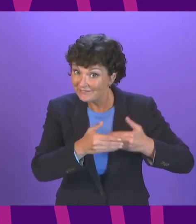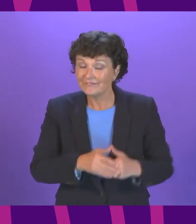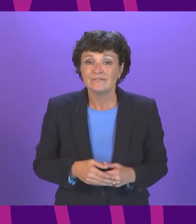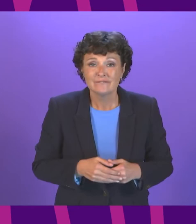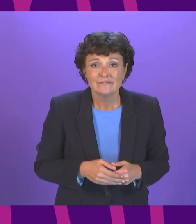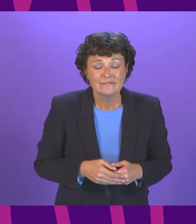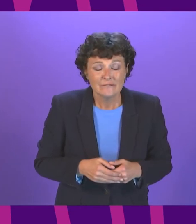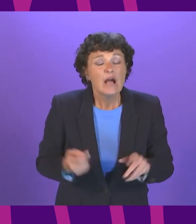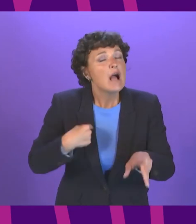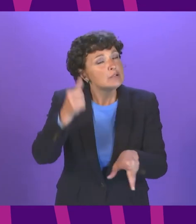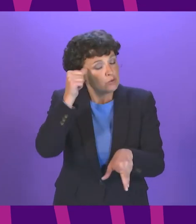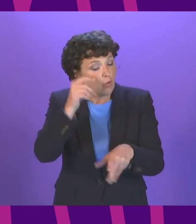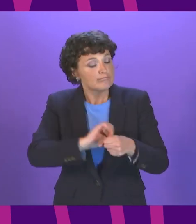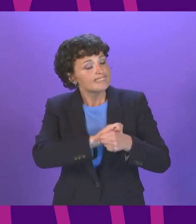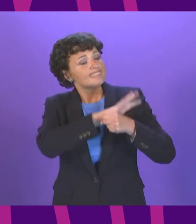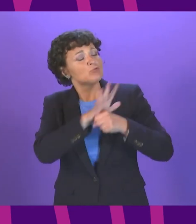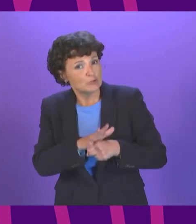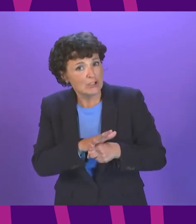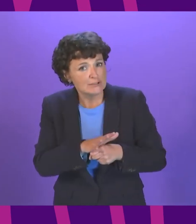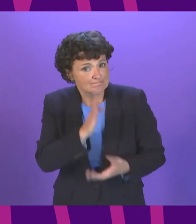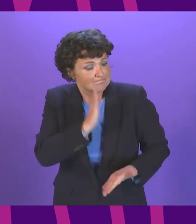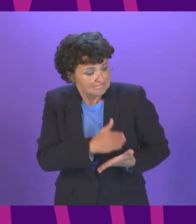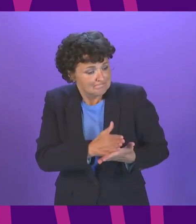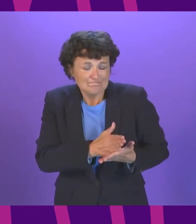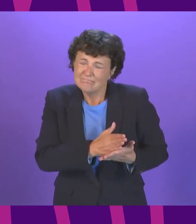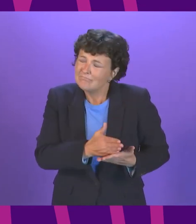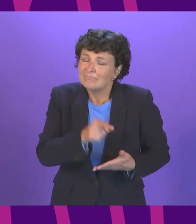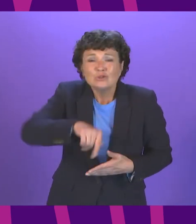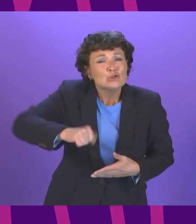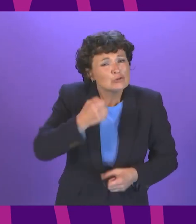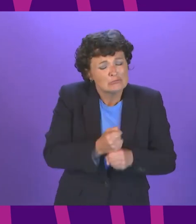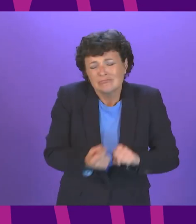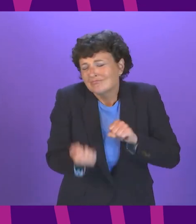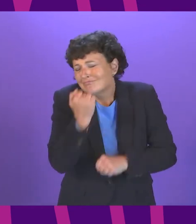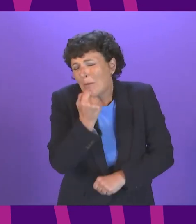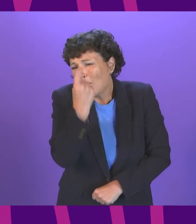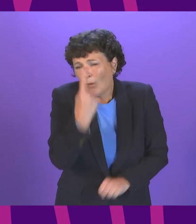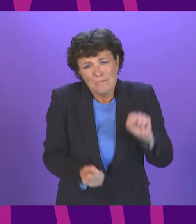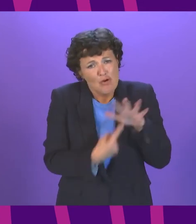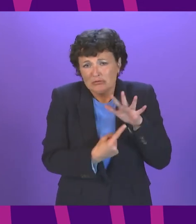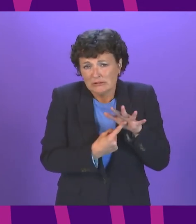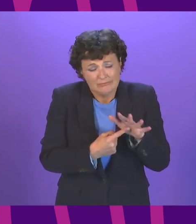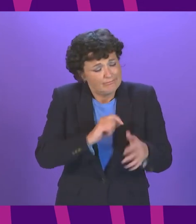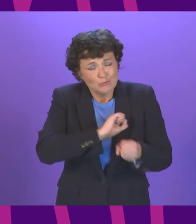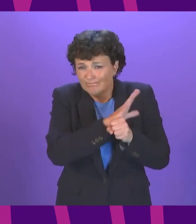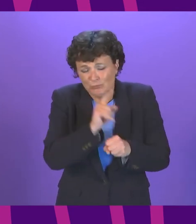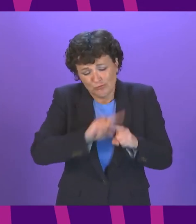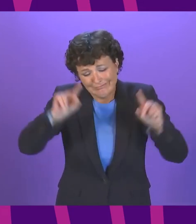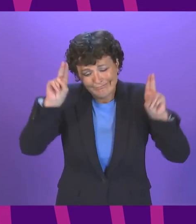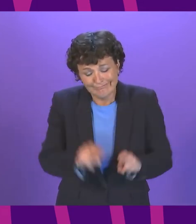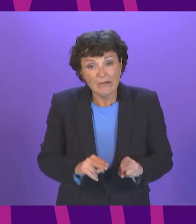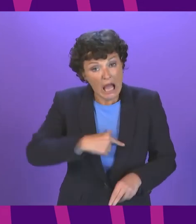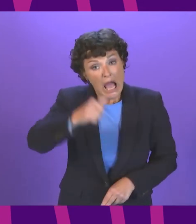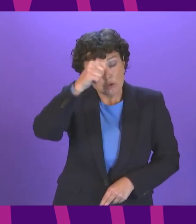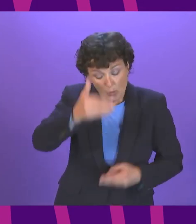recovery from Covid-19 across all of society is the Scottish Government's first and most pressing priority and I know this programme for Government will allow our health